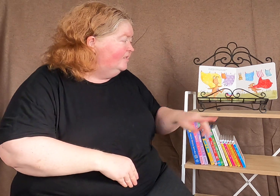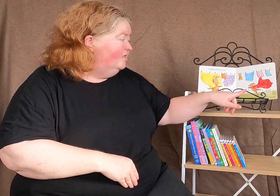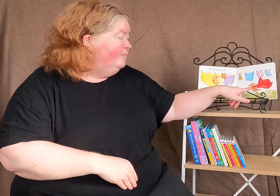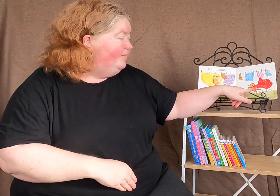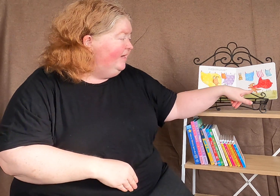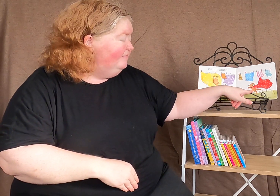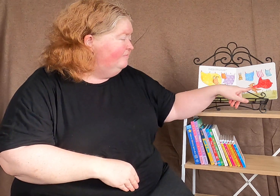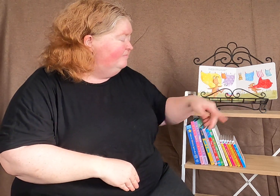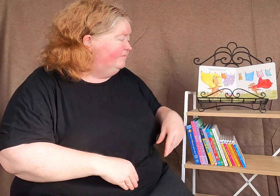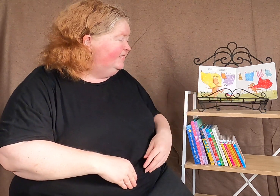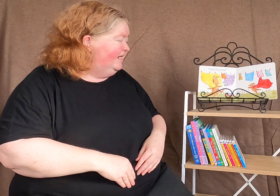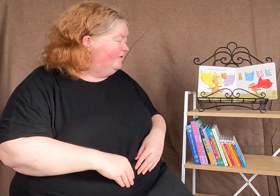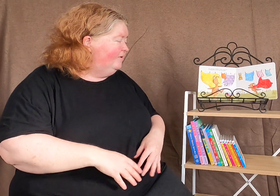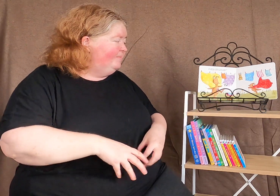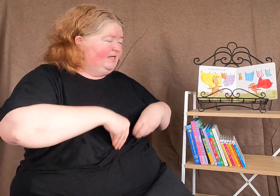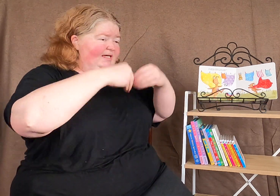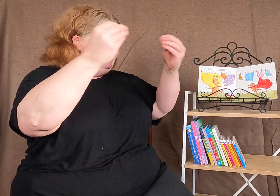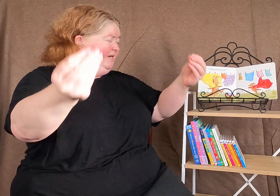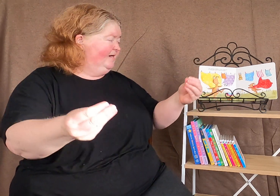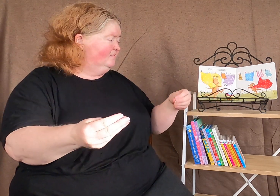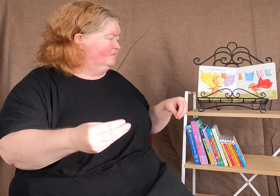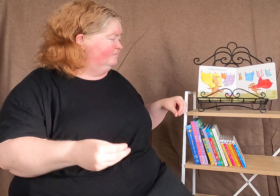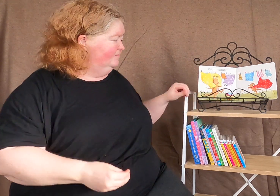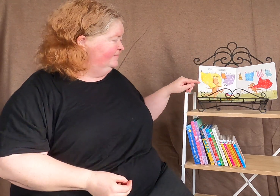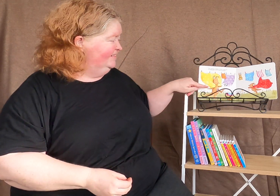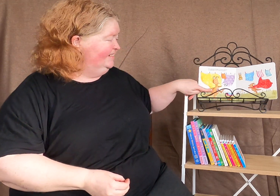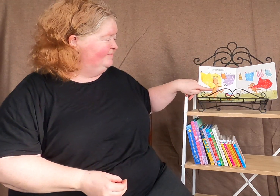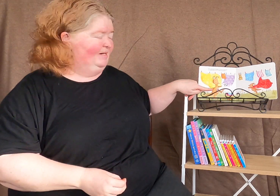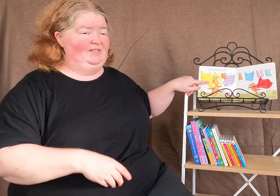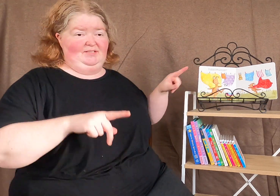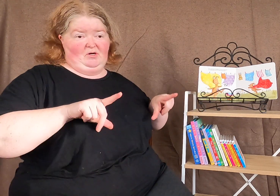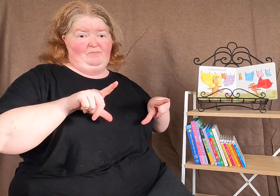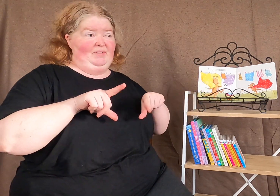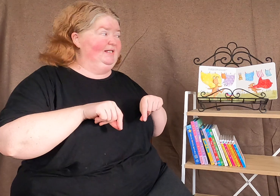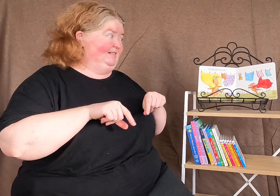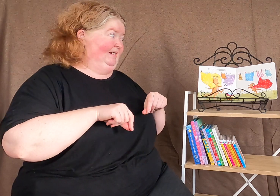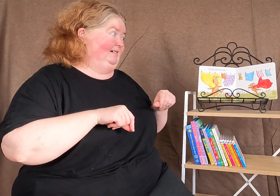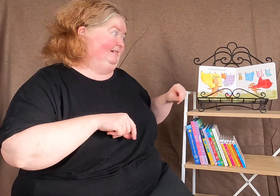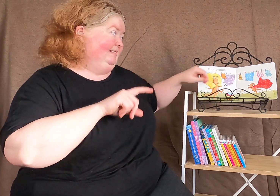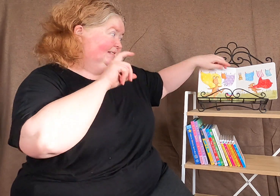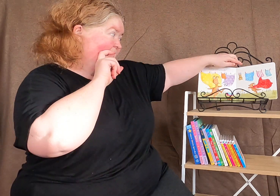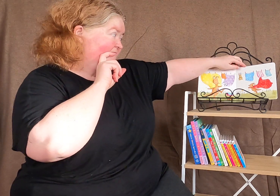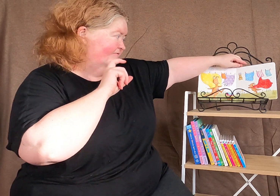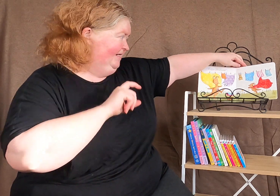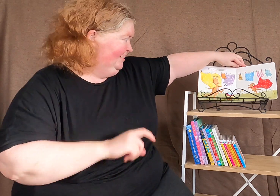But when they grow up, they come out. This mummy's got pegs in it. It's a bit funny.